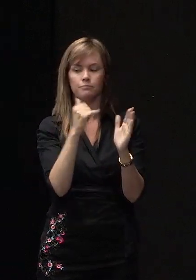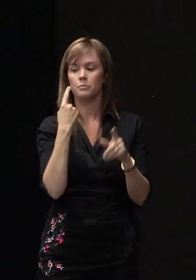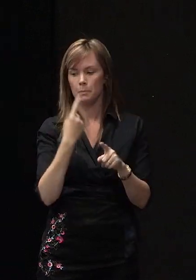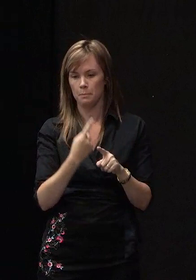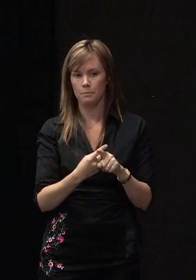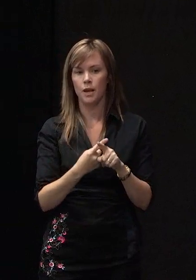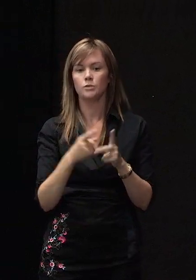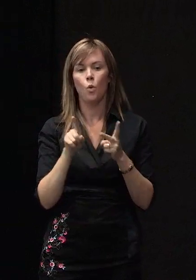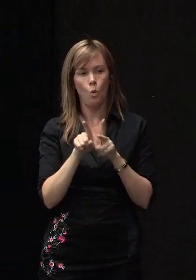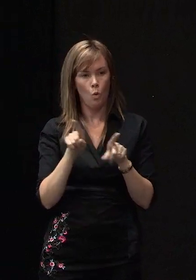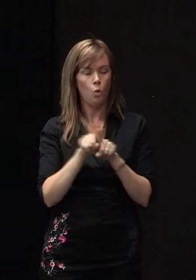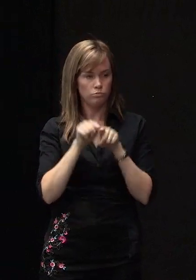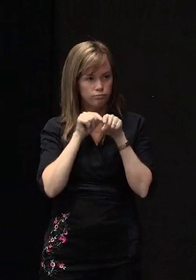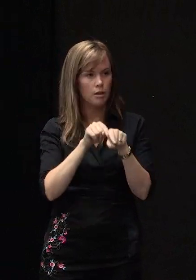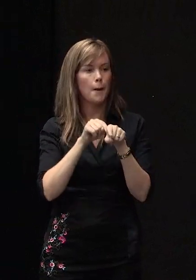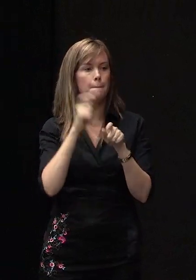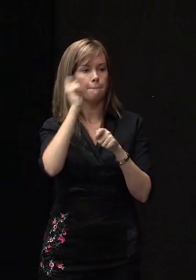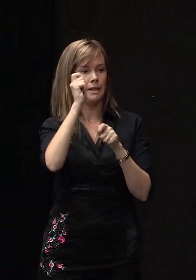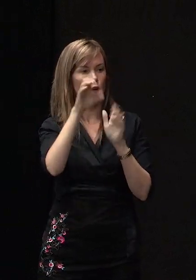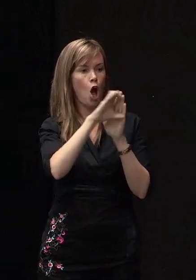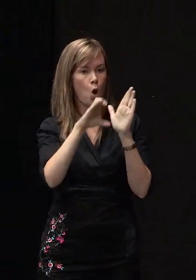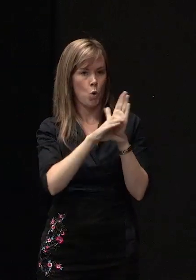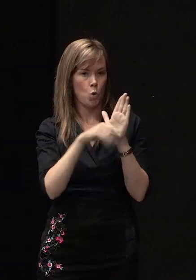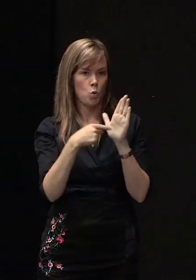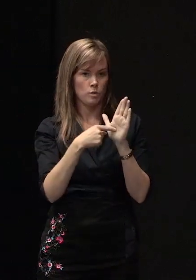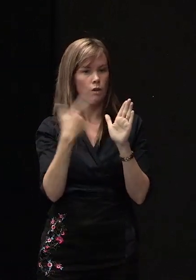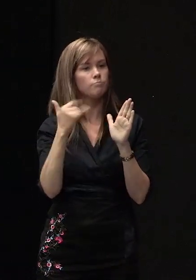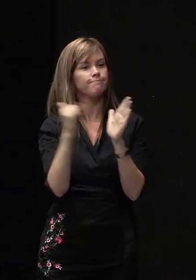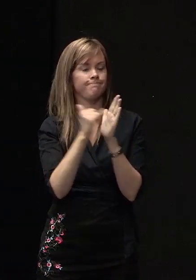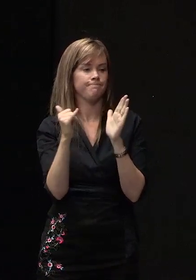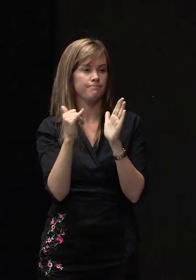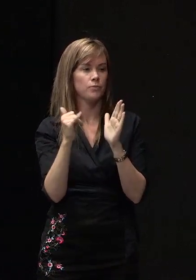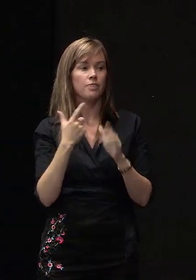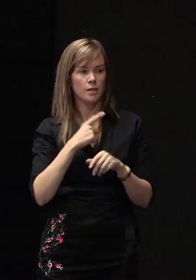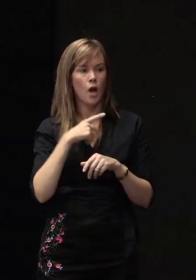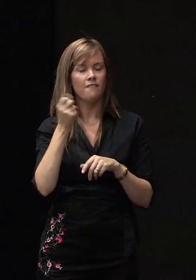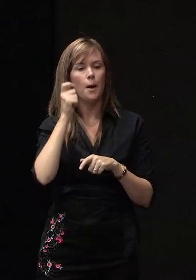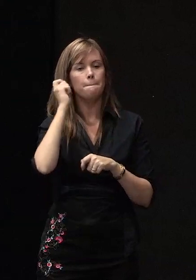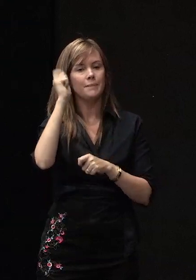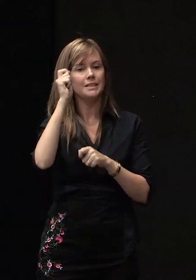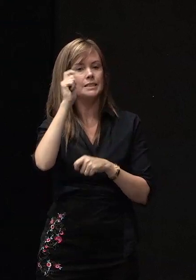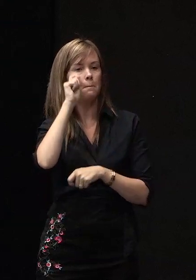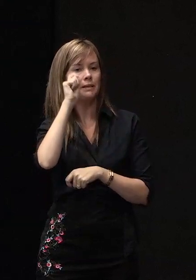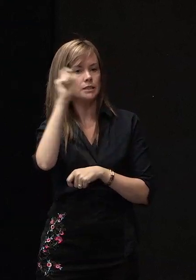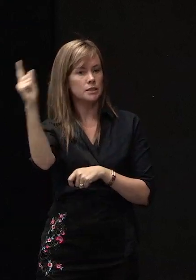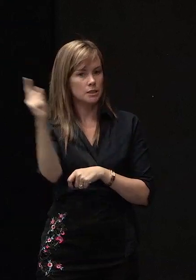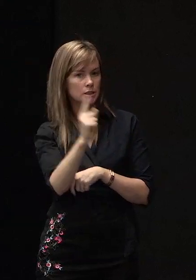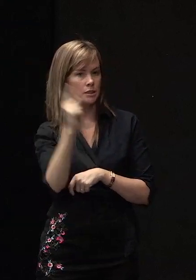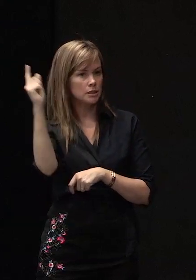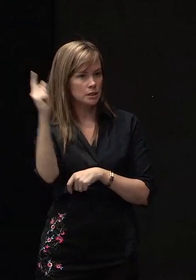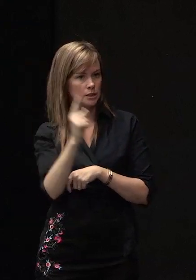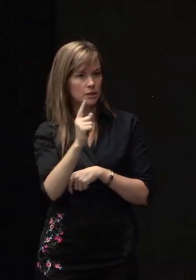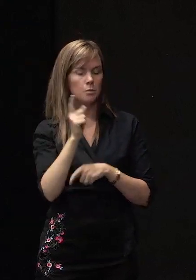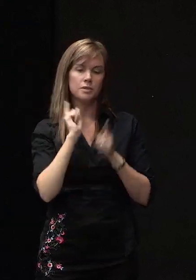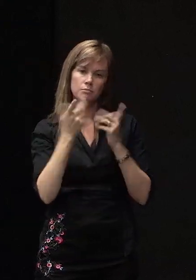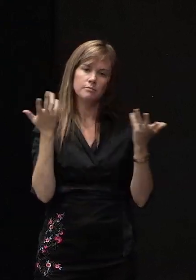also complies with the building code. That's why we have building inspectors on site because there could be from time to time human